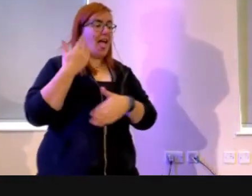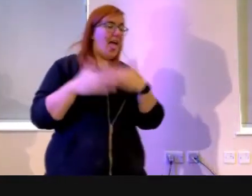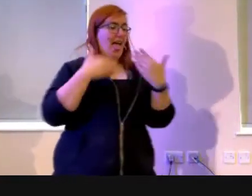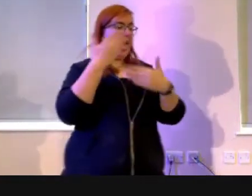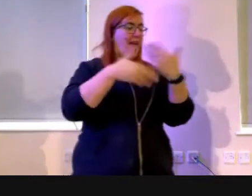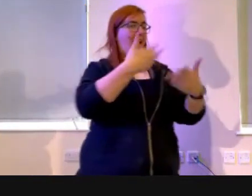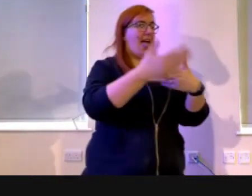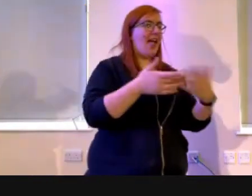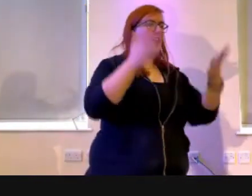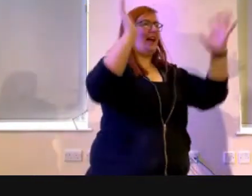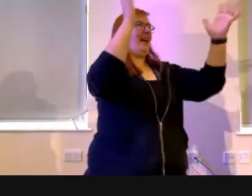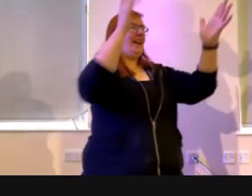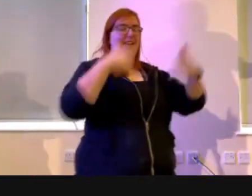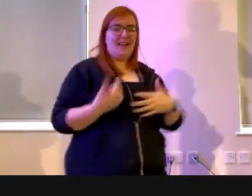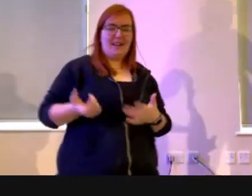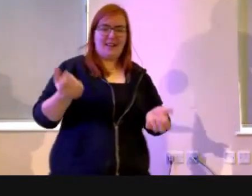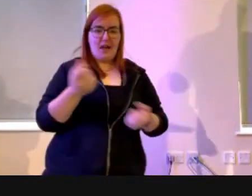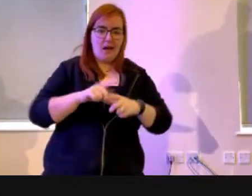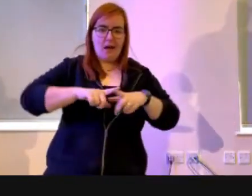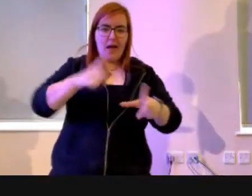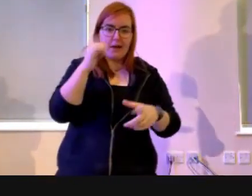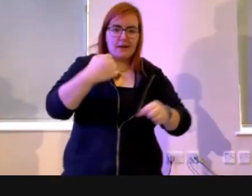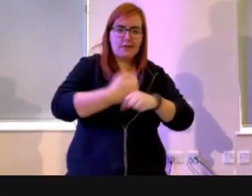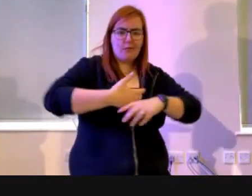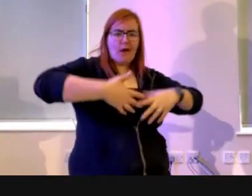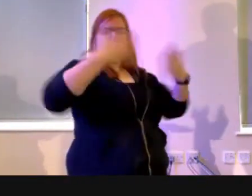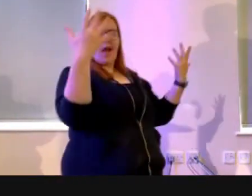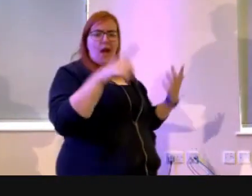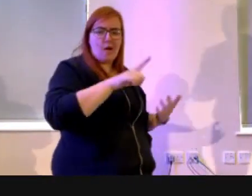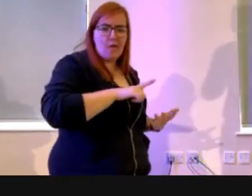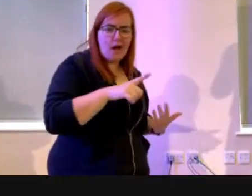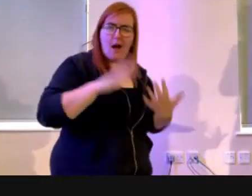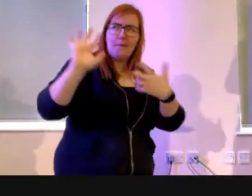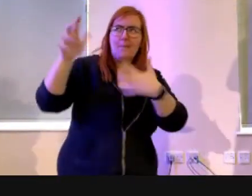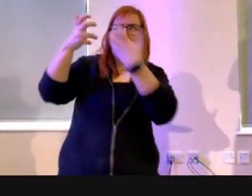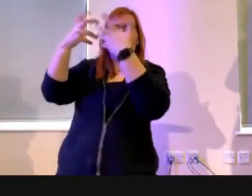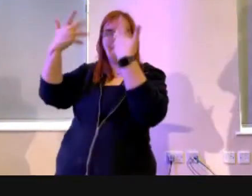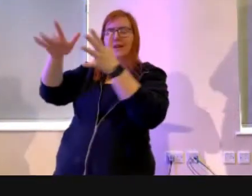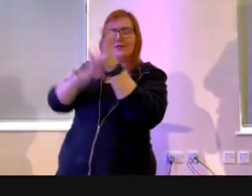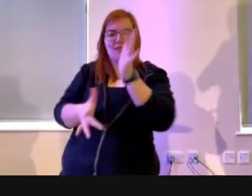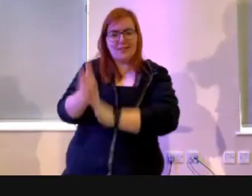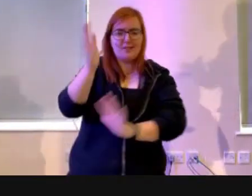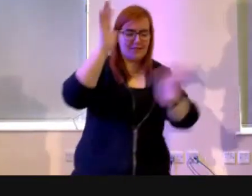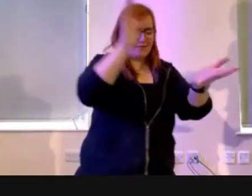can't go, hey, I've got my golden ticket, I'm saved, I can go to heaven, I can do whatever I want. He says, no,